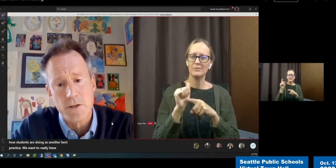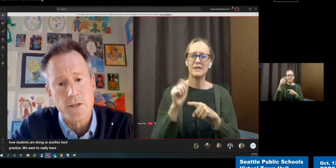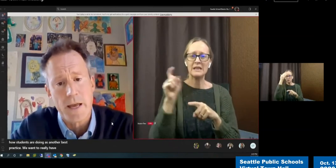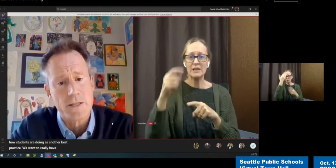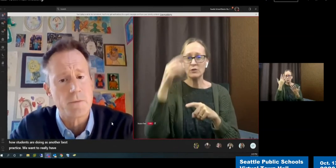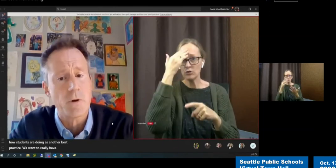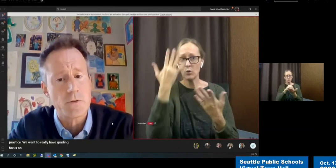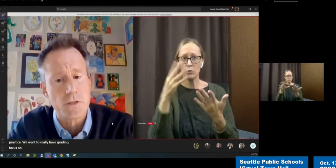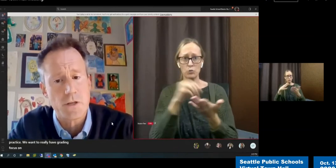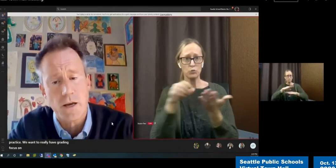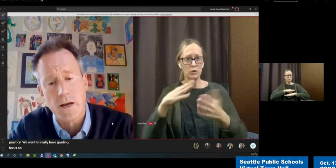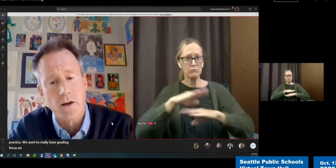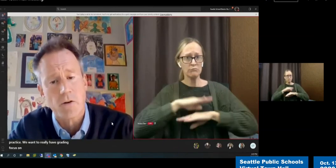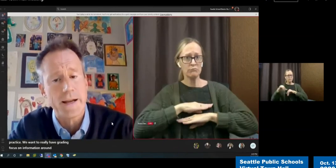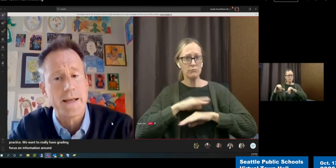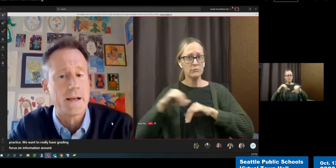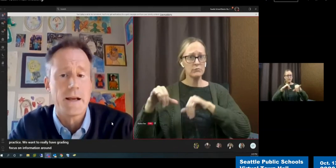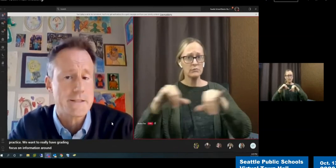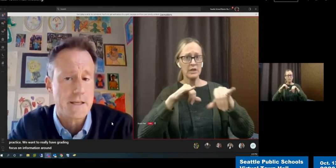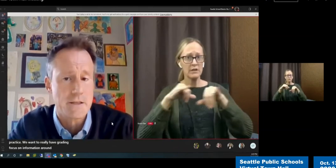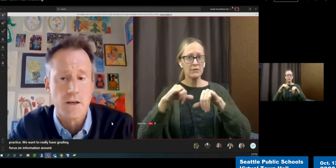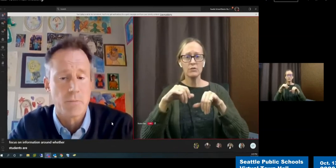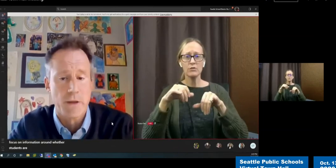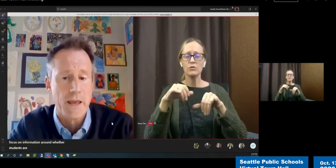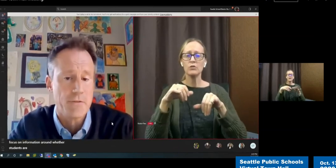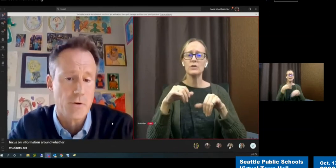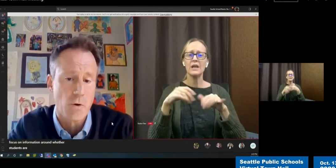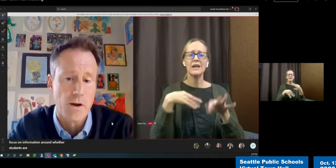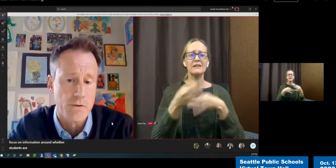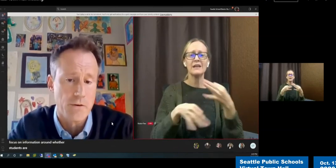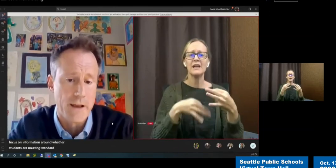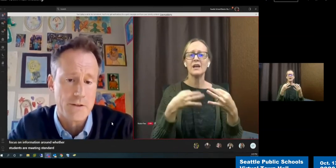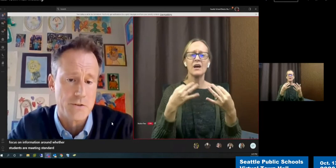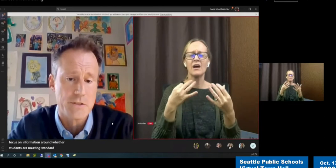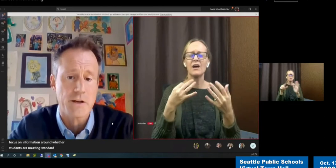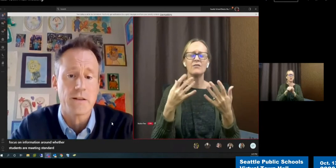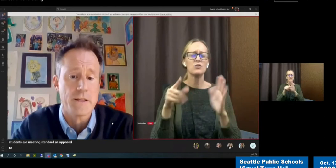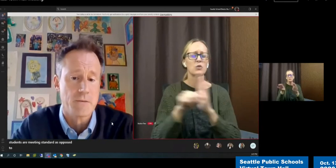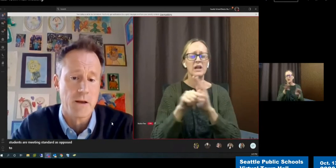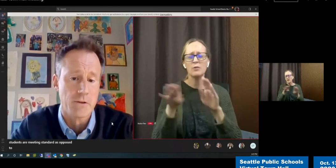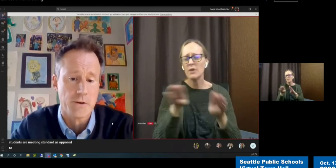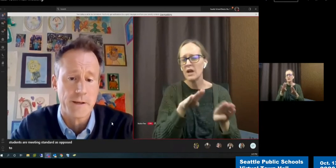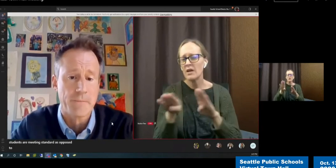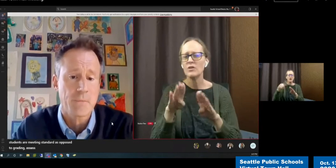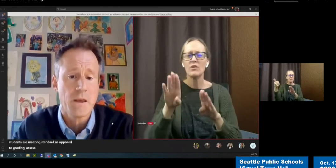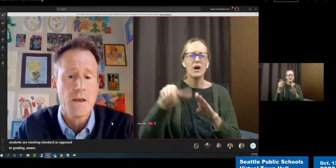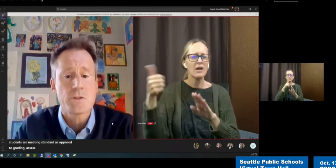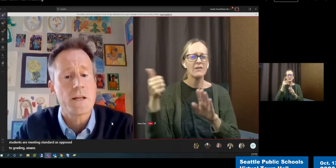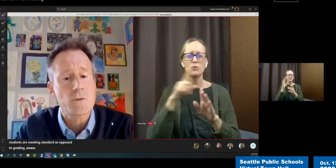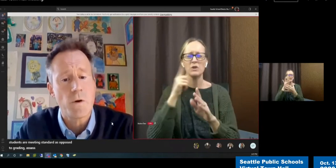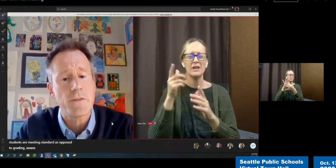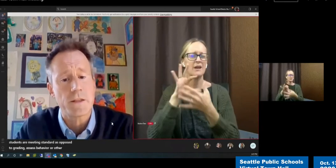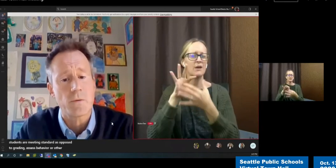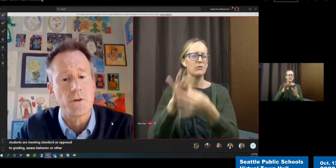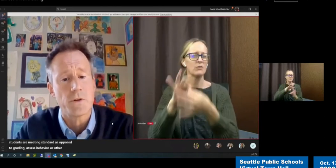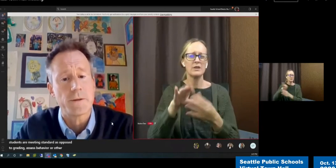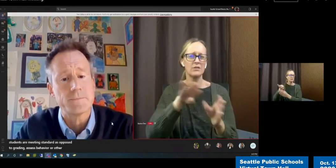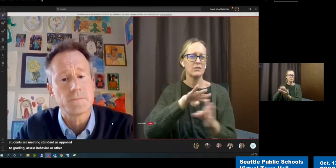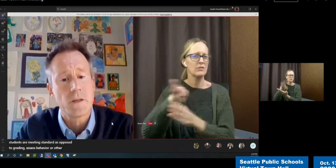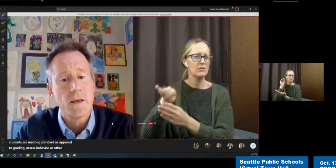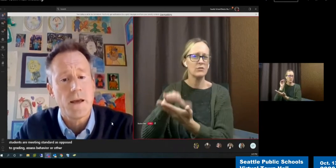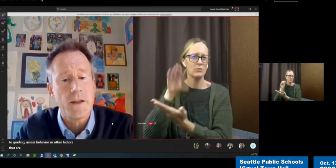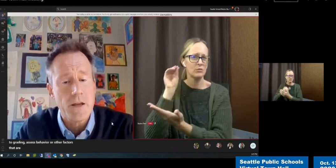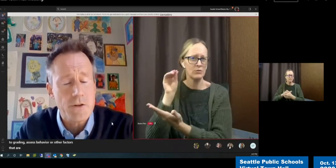standards as opposed to grading assess behavior or other factors that are less about learning. So that's one thing that we're doing.